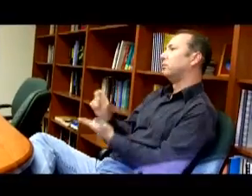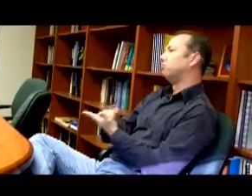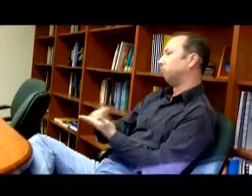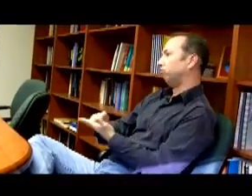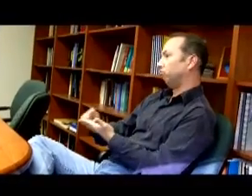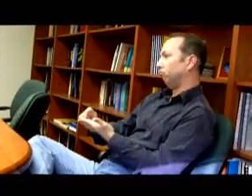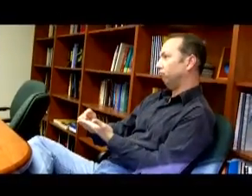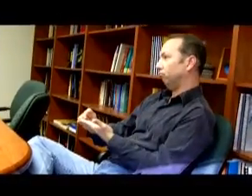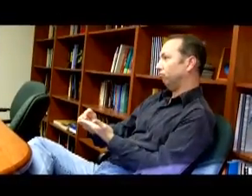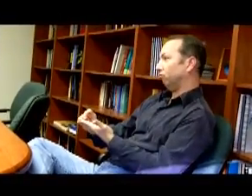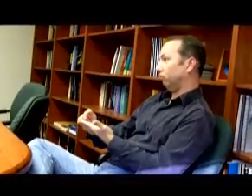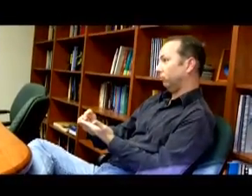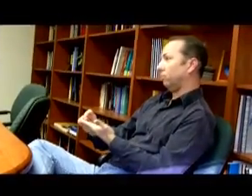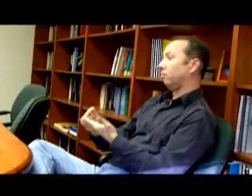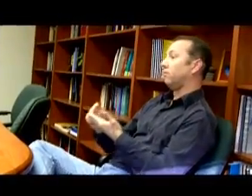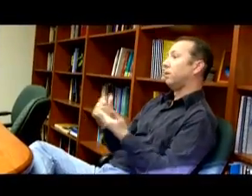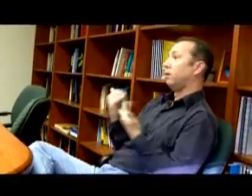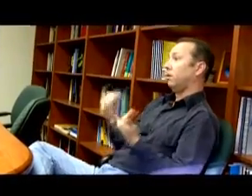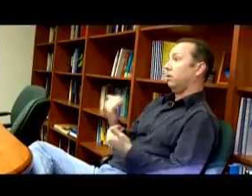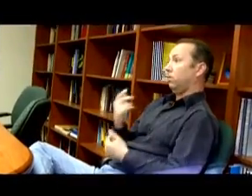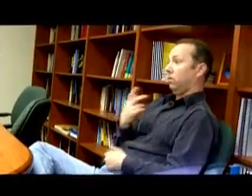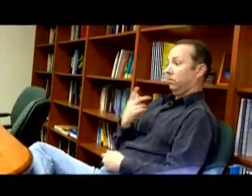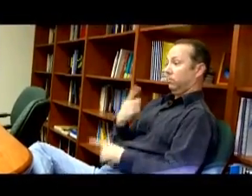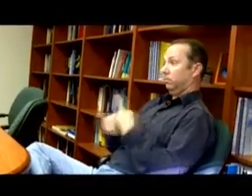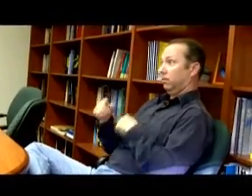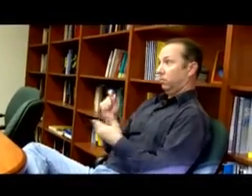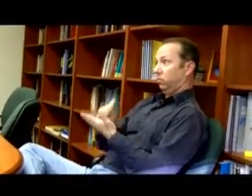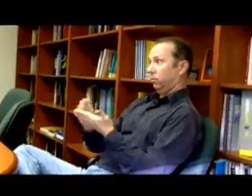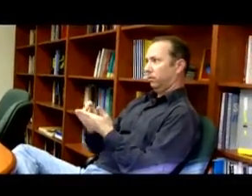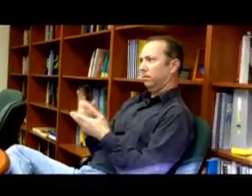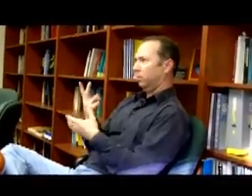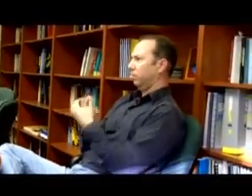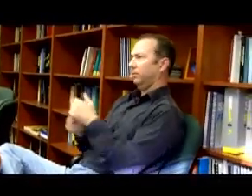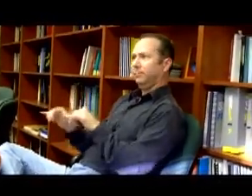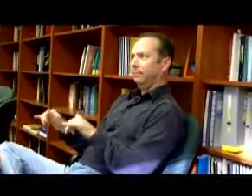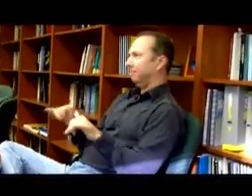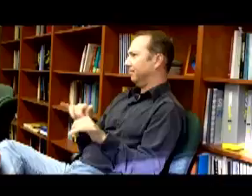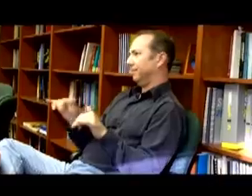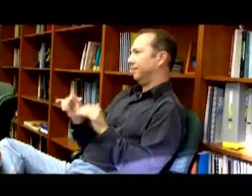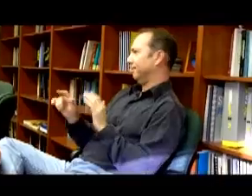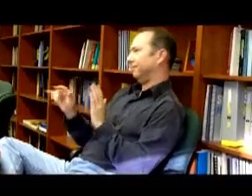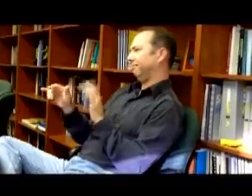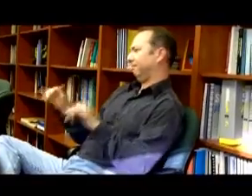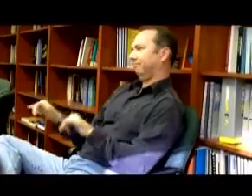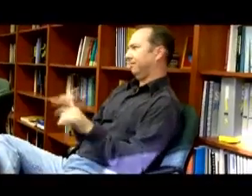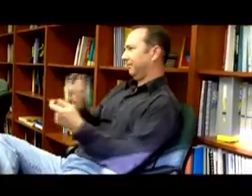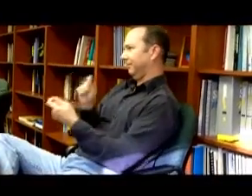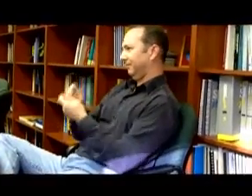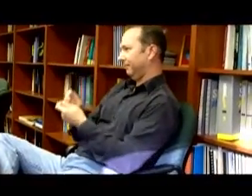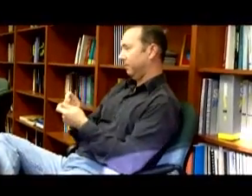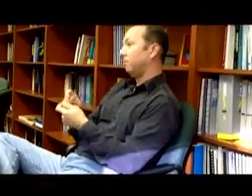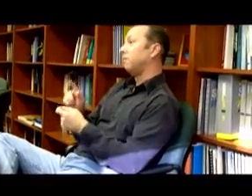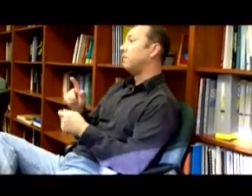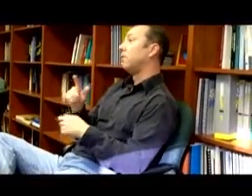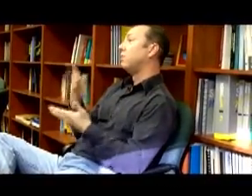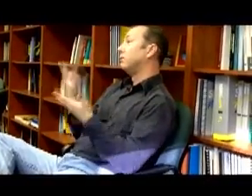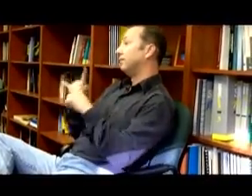And now I'm pursing my lips and using the same verb to write. So the verb remains static,